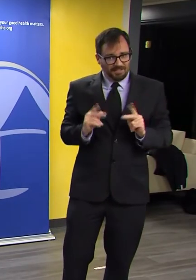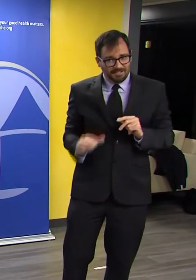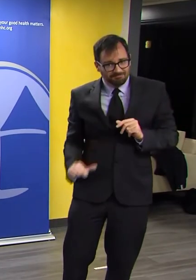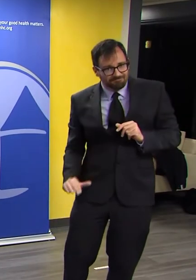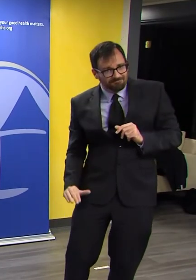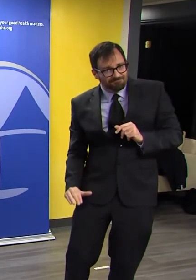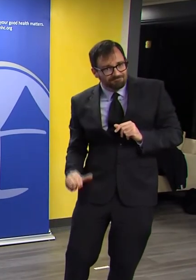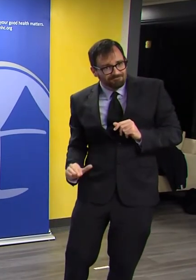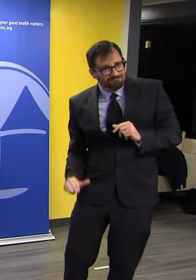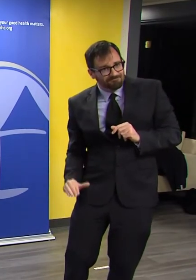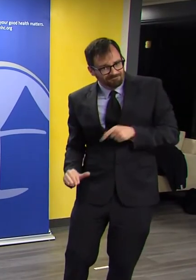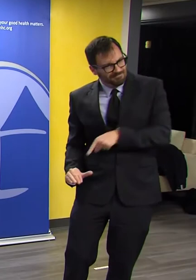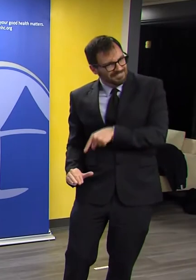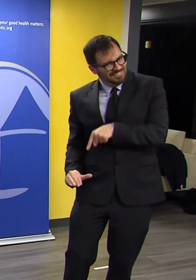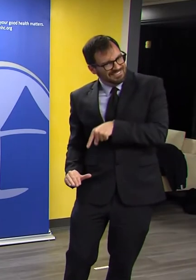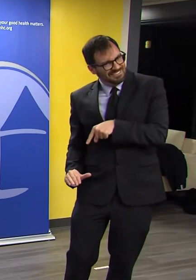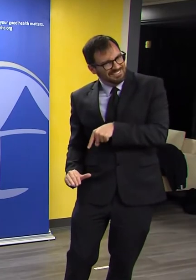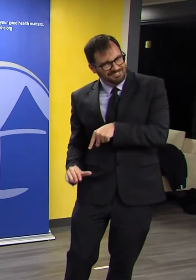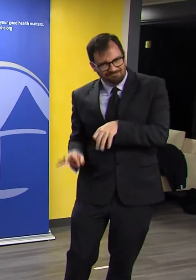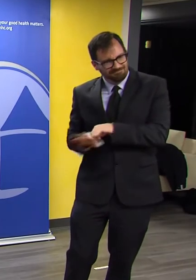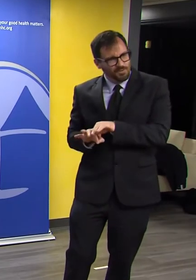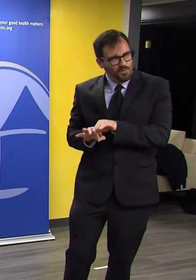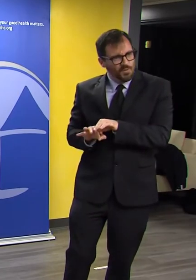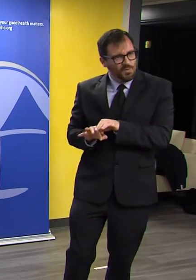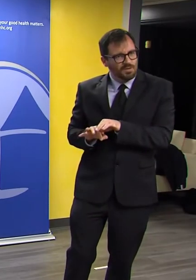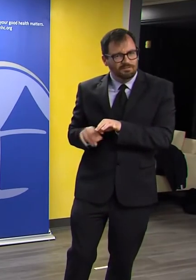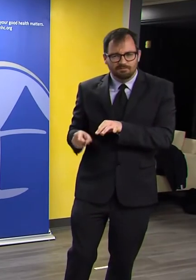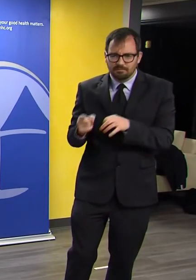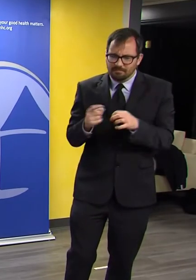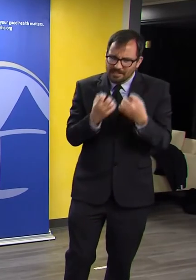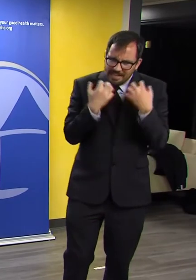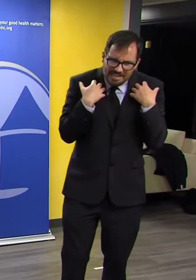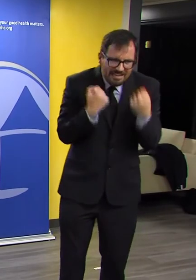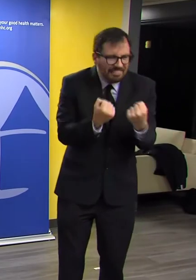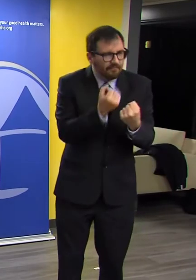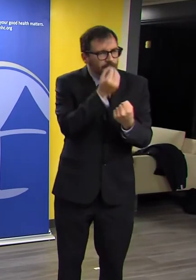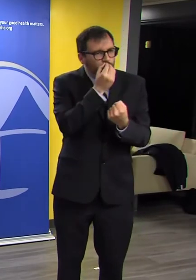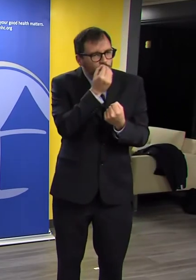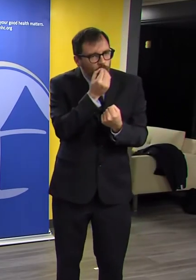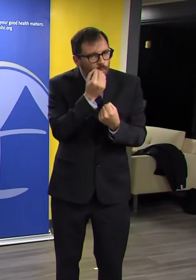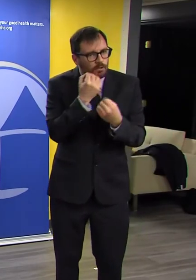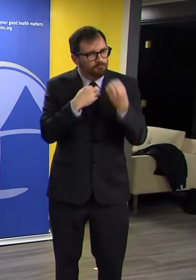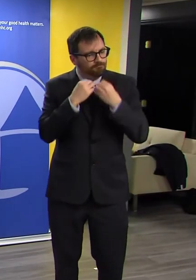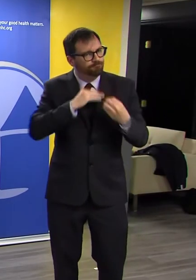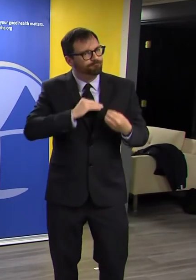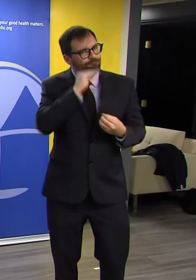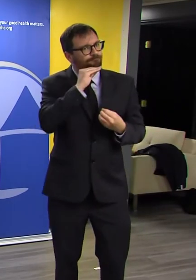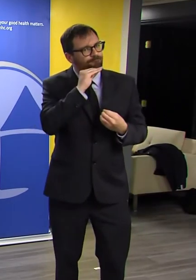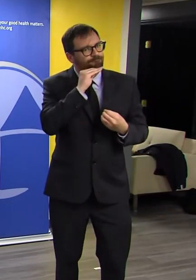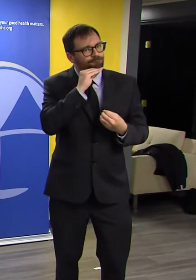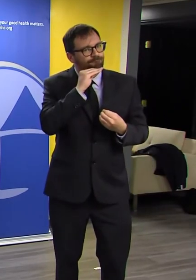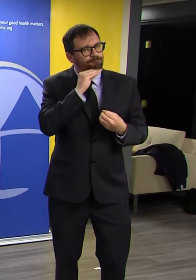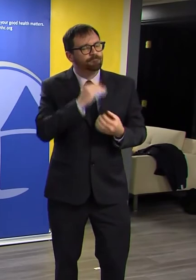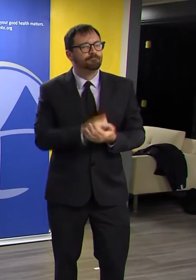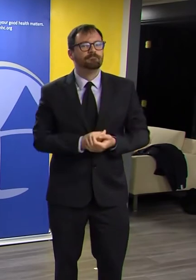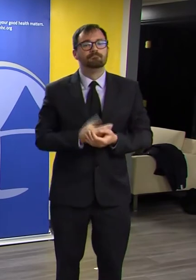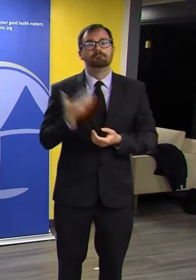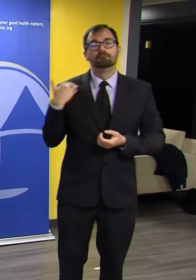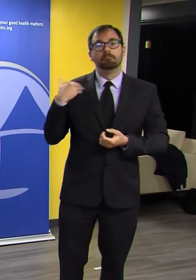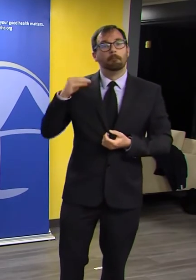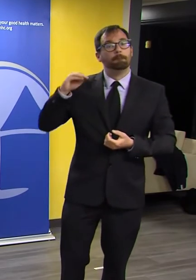for healthy growth and development. On March 25th, eligible households received $136